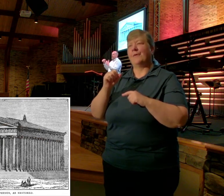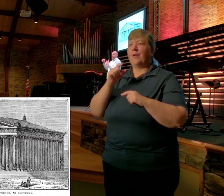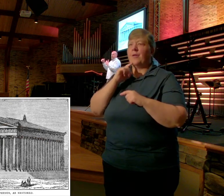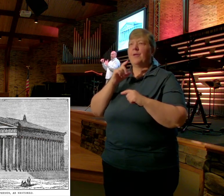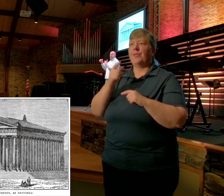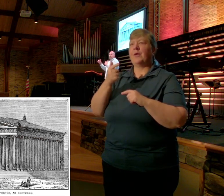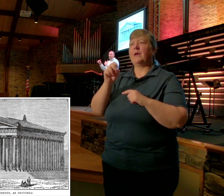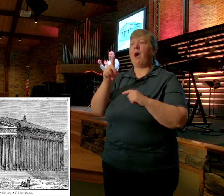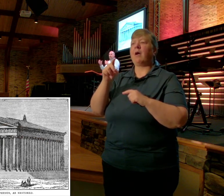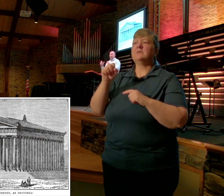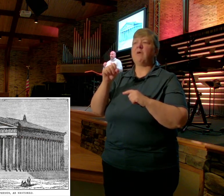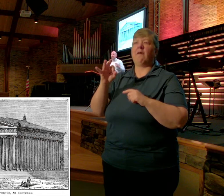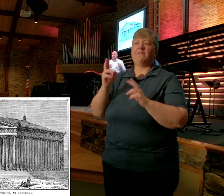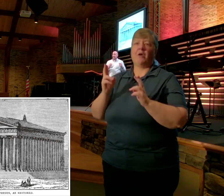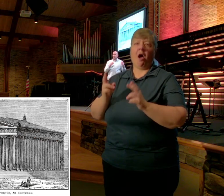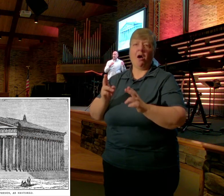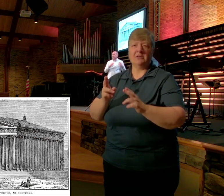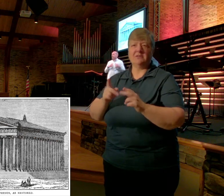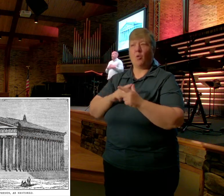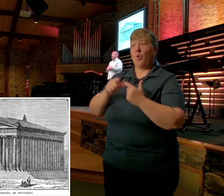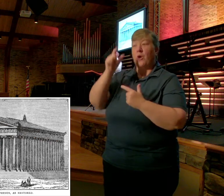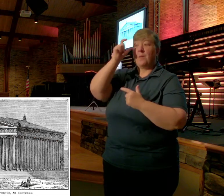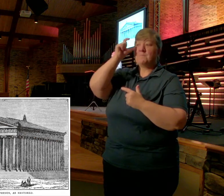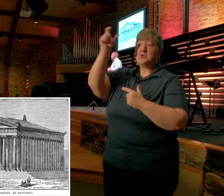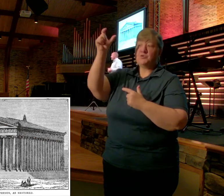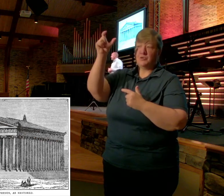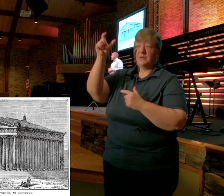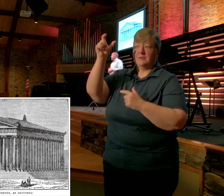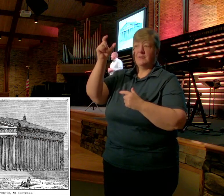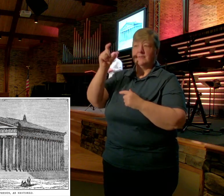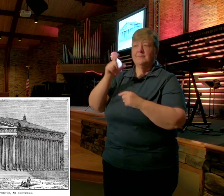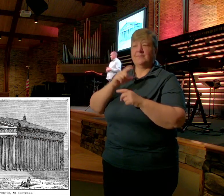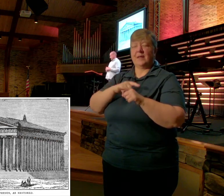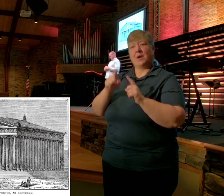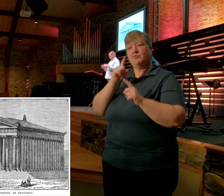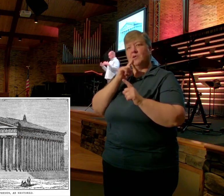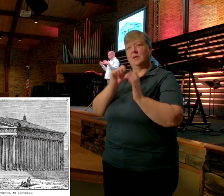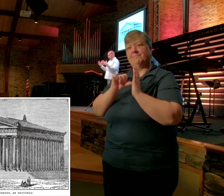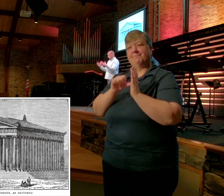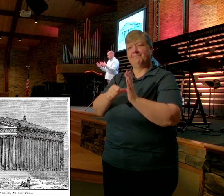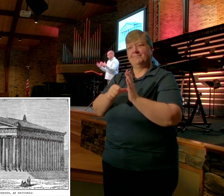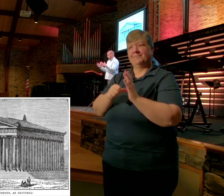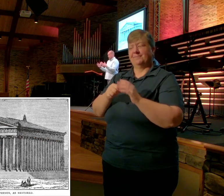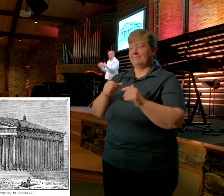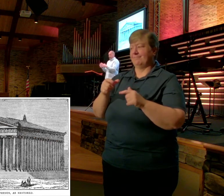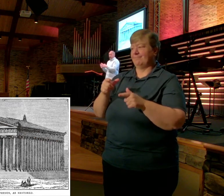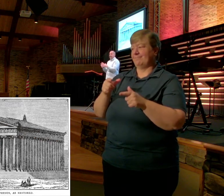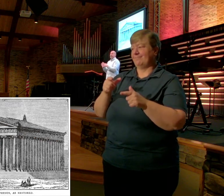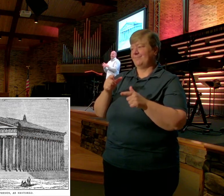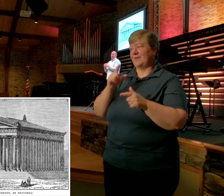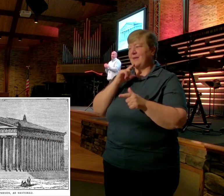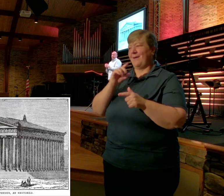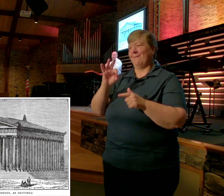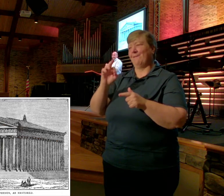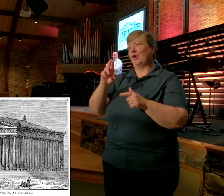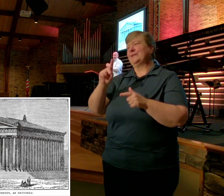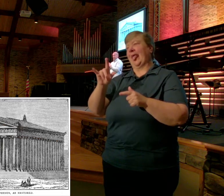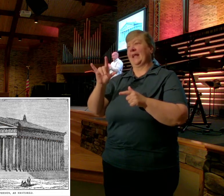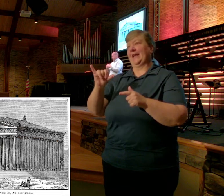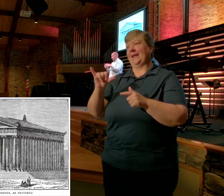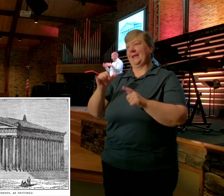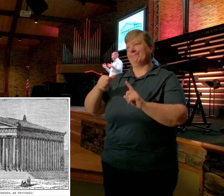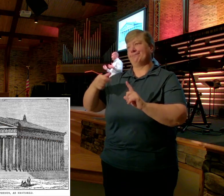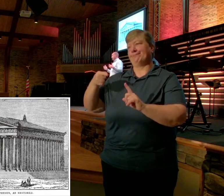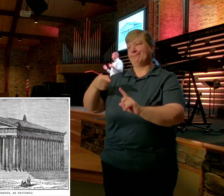the moon But in Ephesus especially They emphasized She was the goddess of fertility And